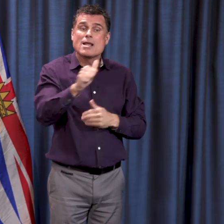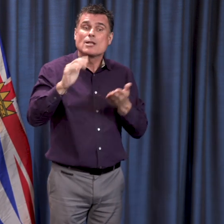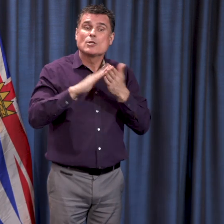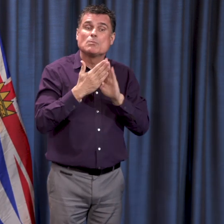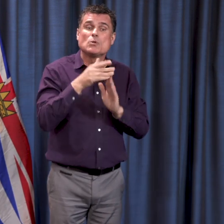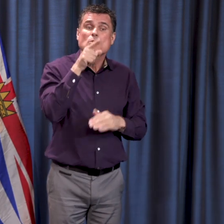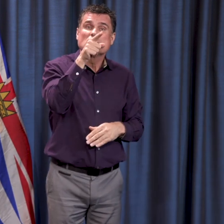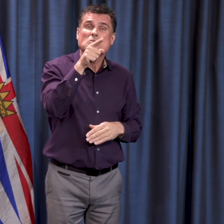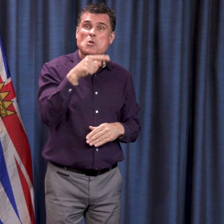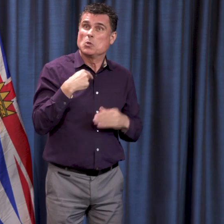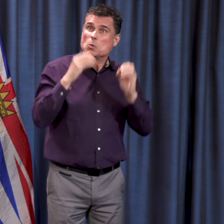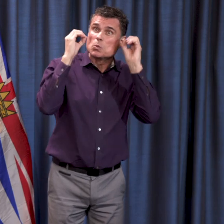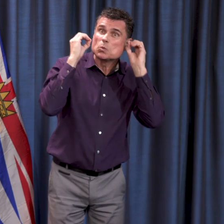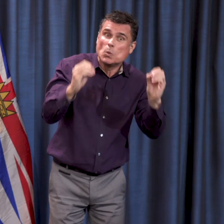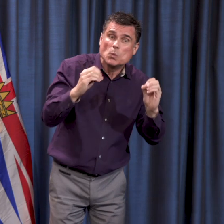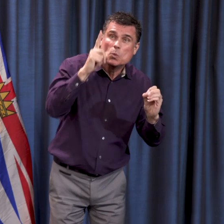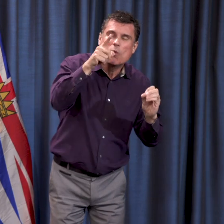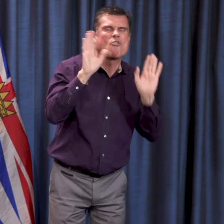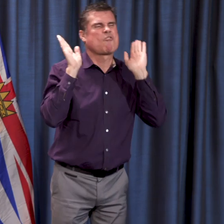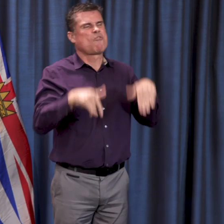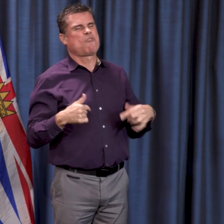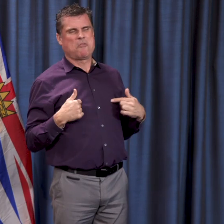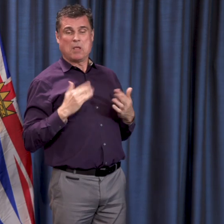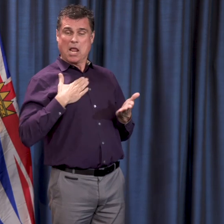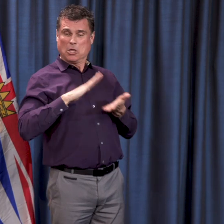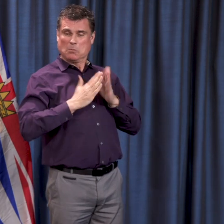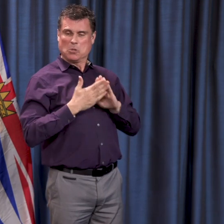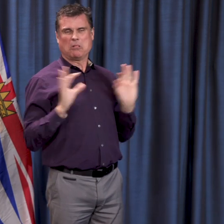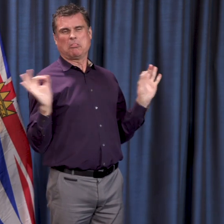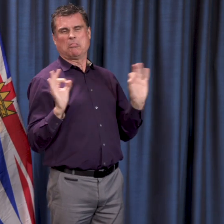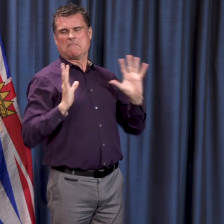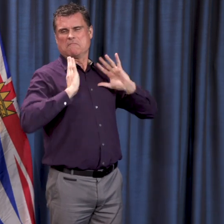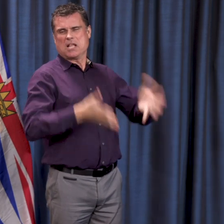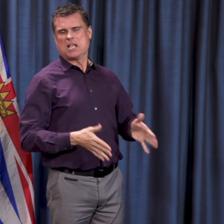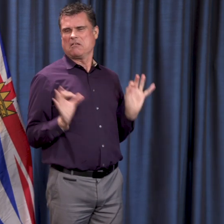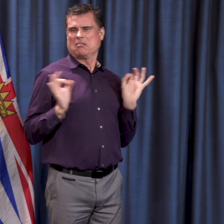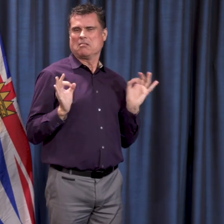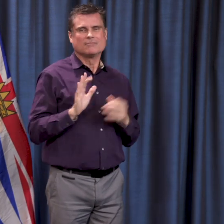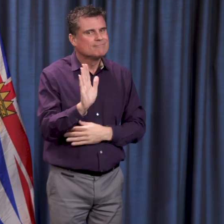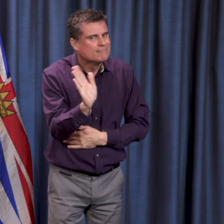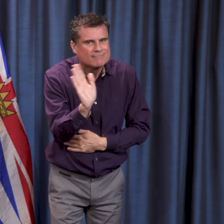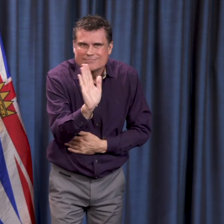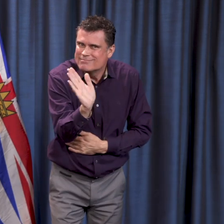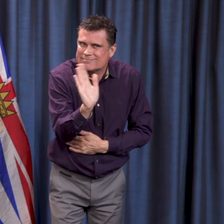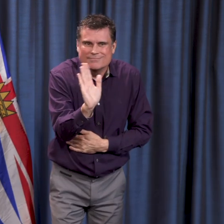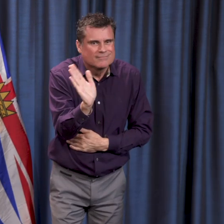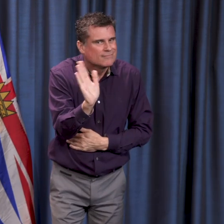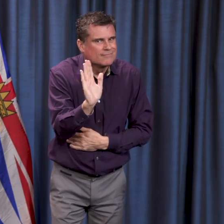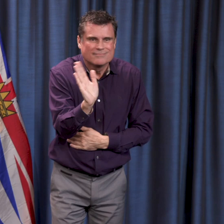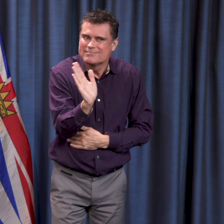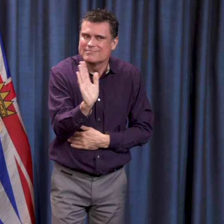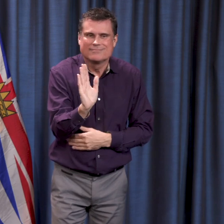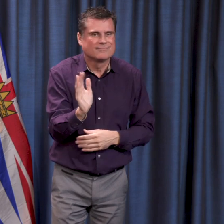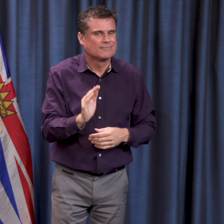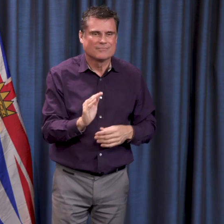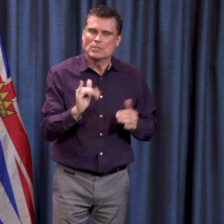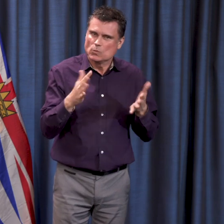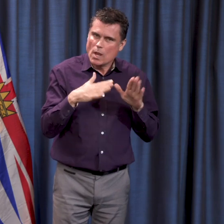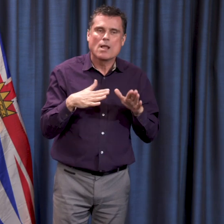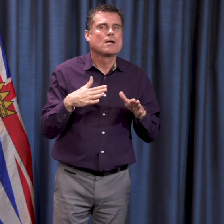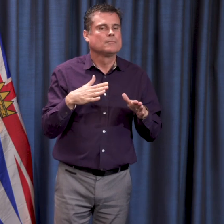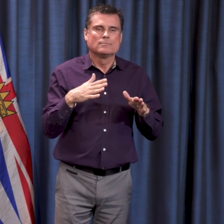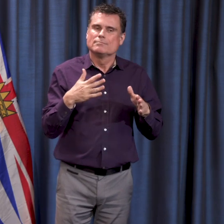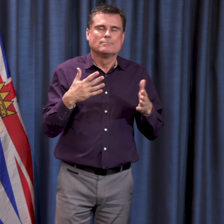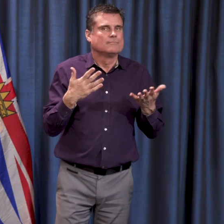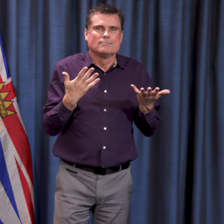this virus can spread with people having very minimal symptoms. And that is our rationale for making sure that we all